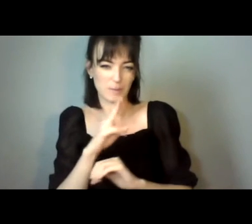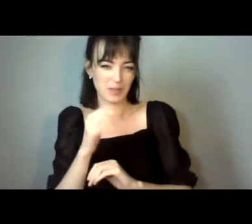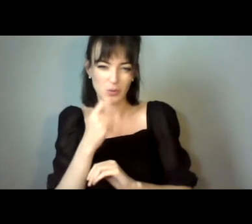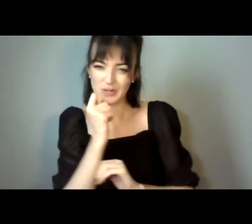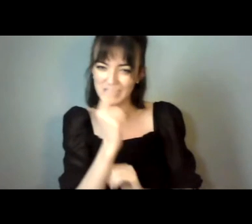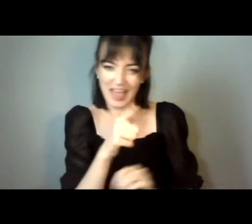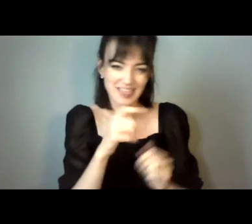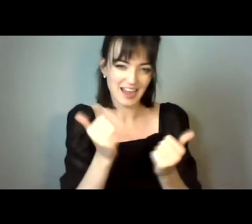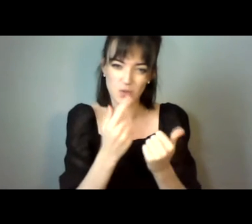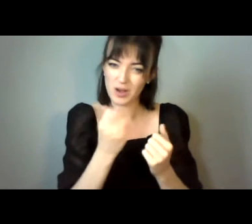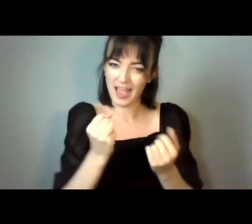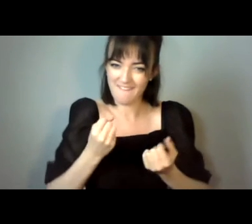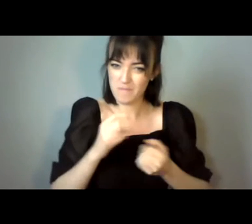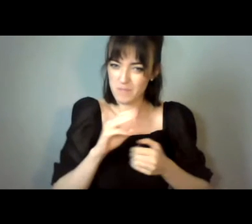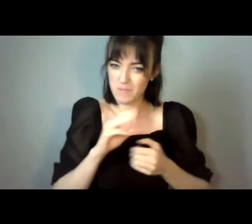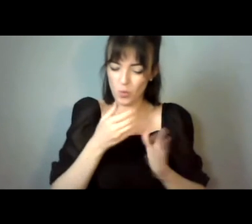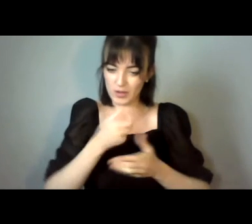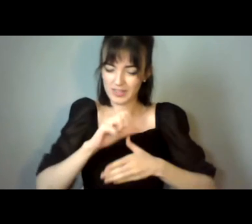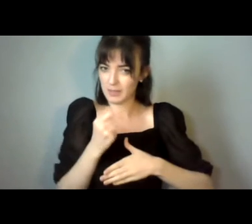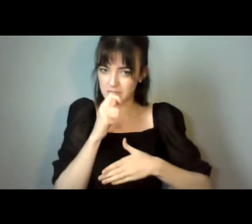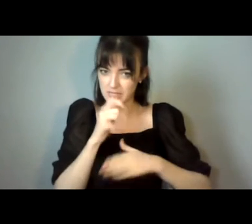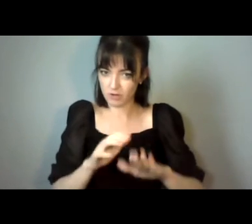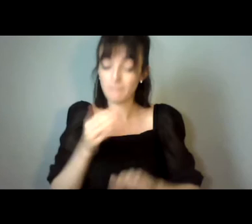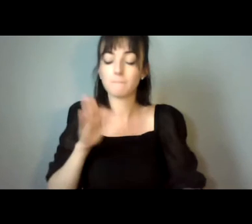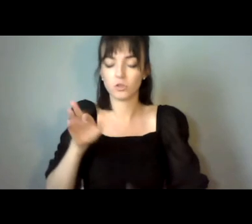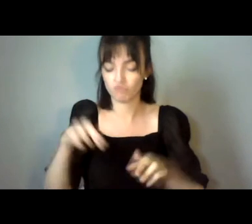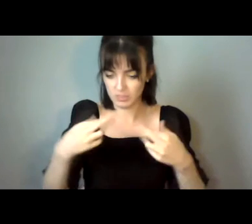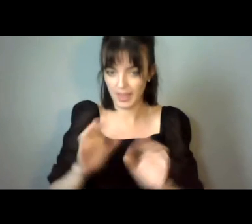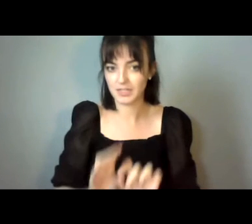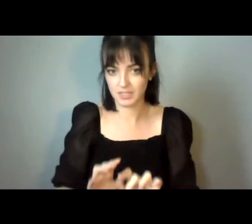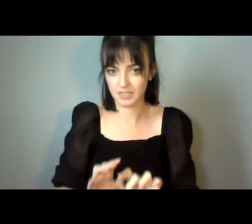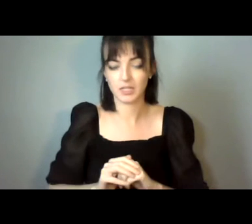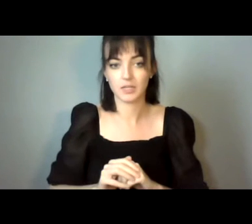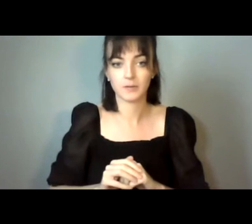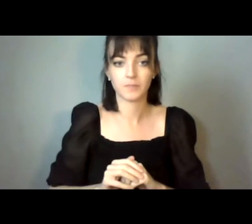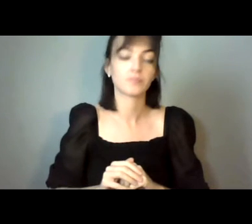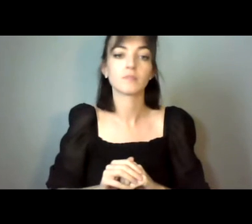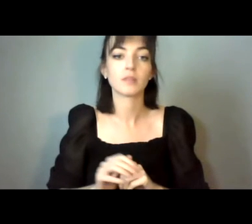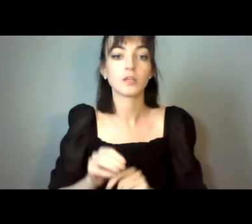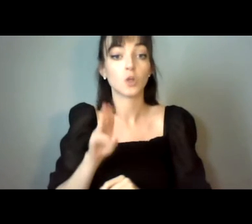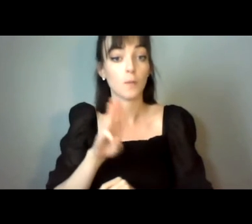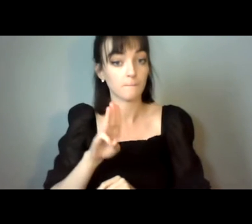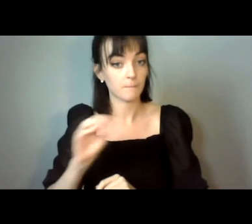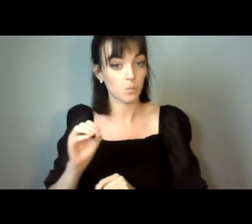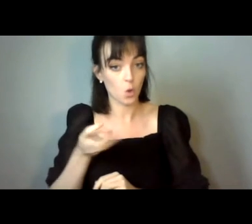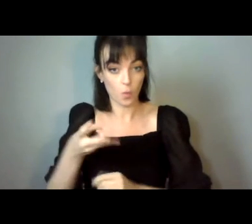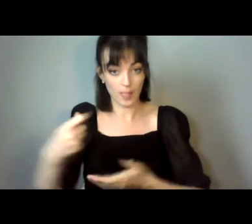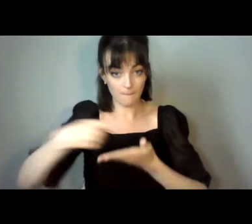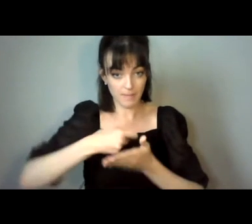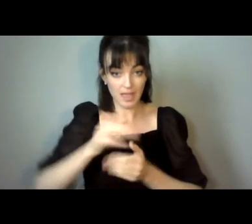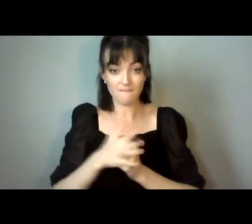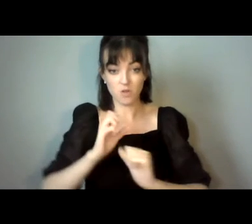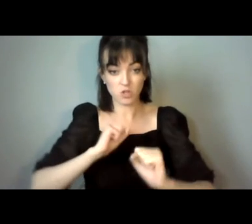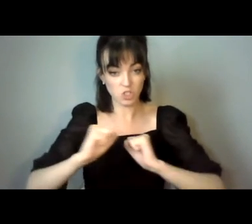this must be respected. PO only gets money from the municipality for the service. But there is a